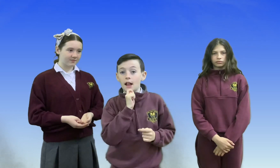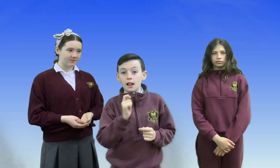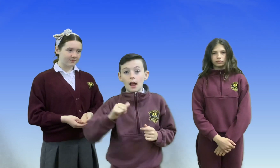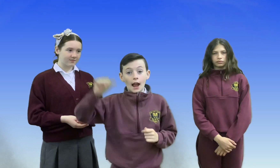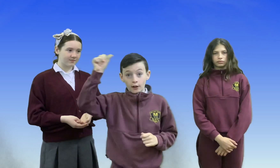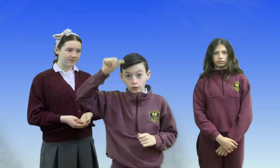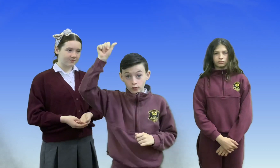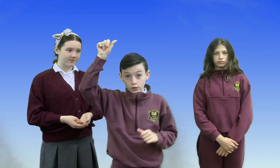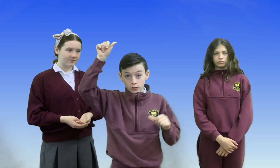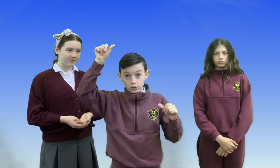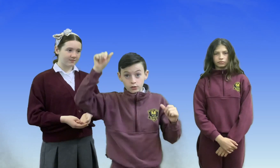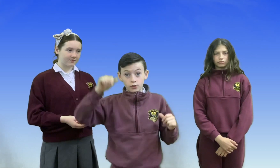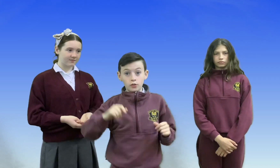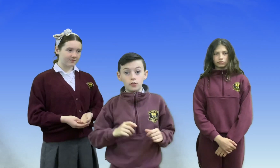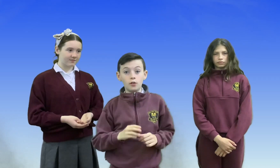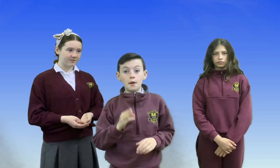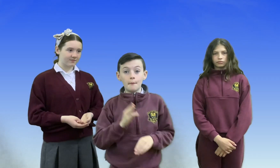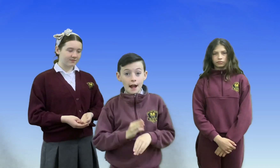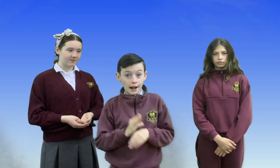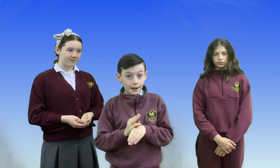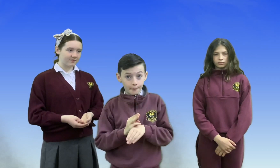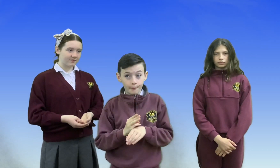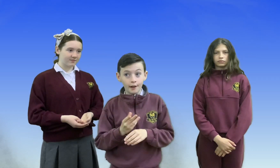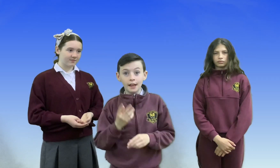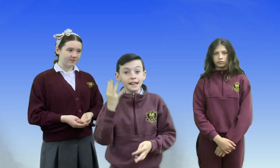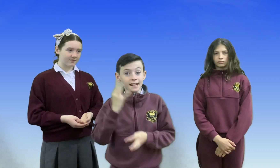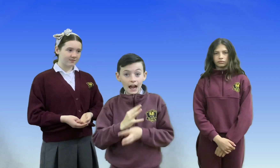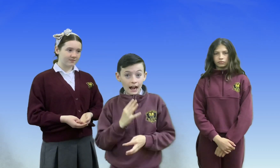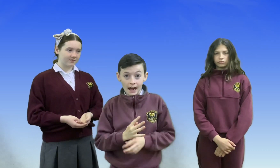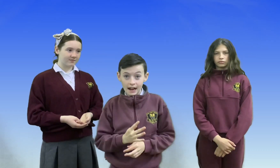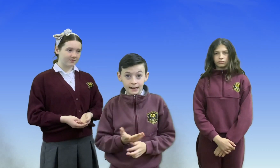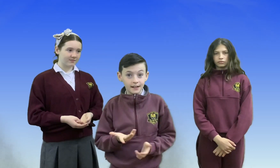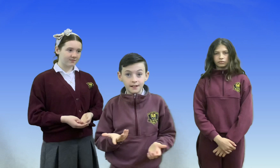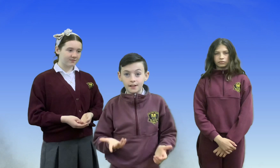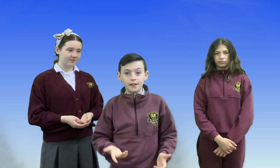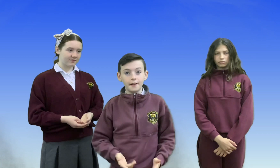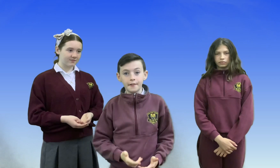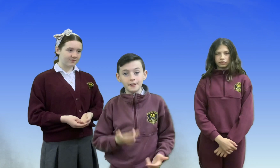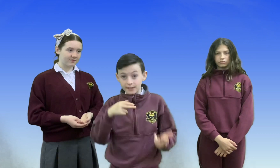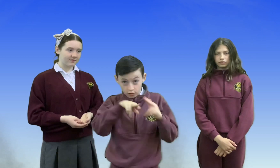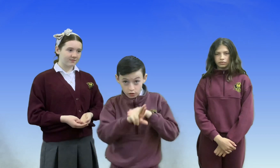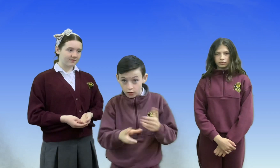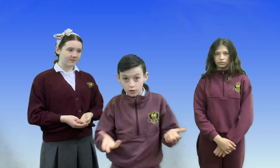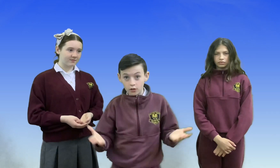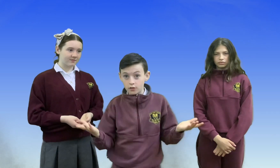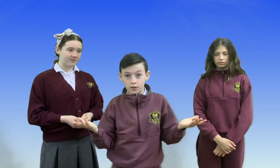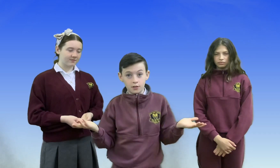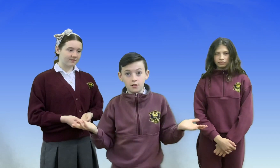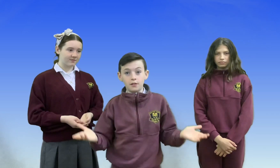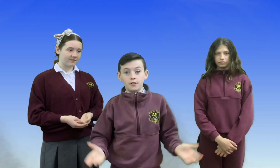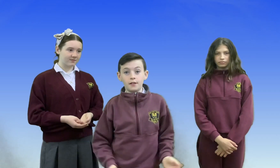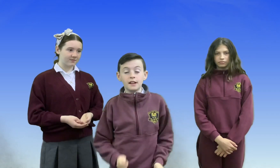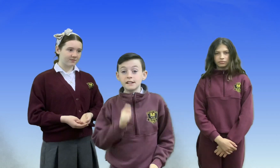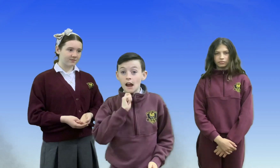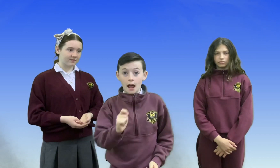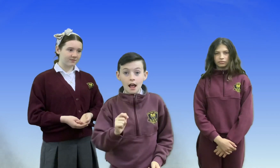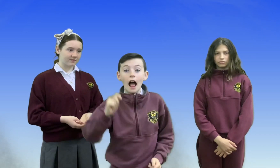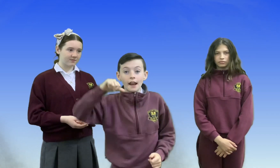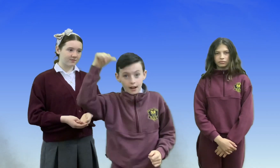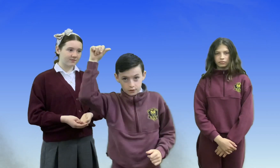an adult. Your mum, your dad, your teacher, tell an